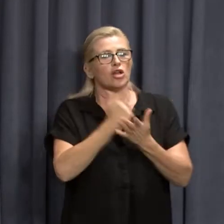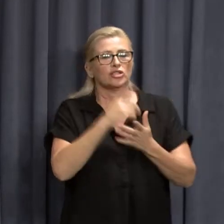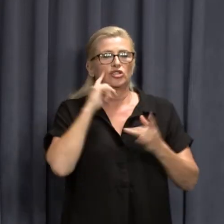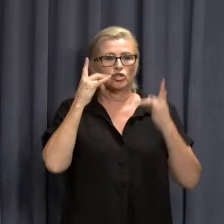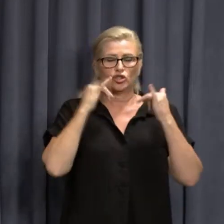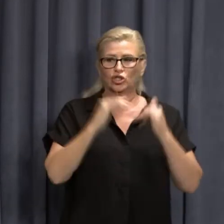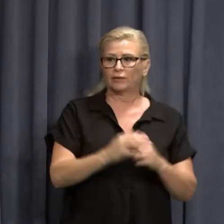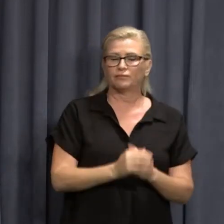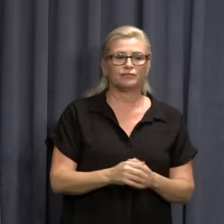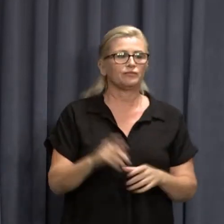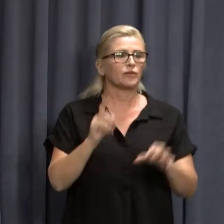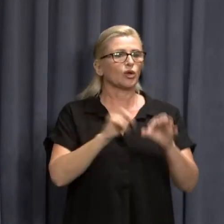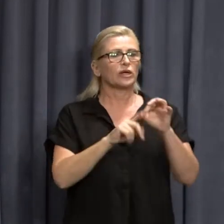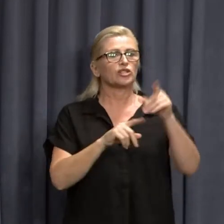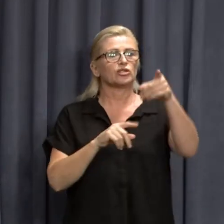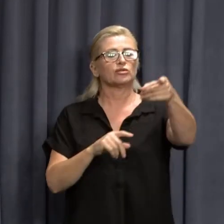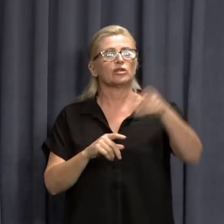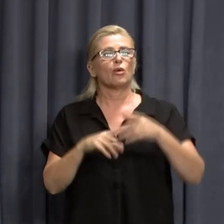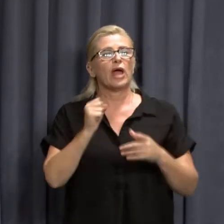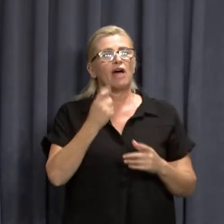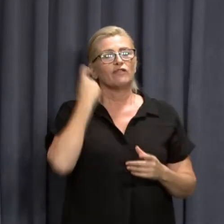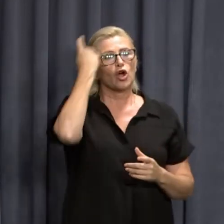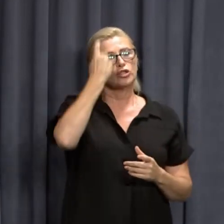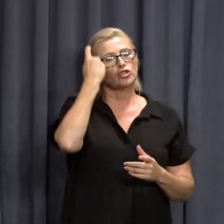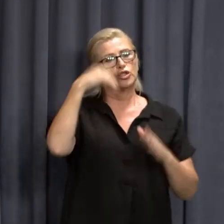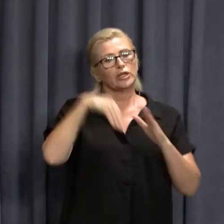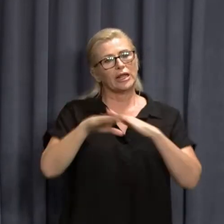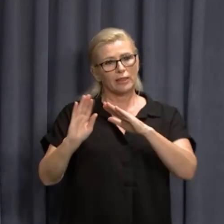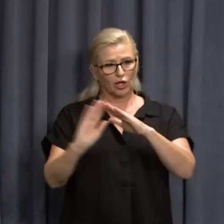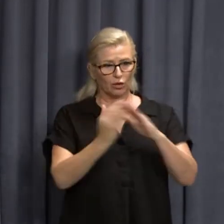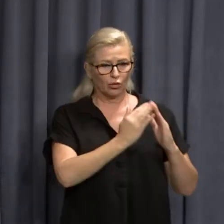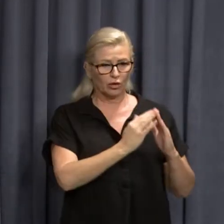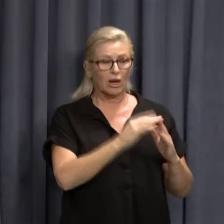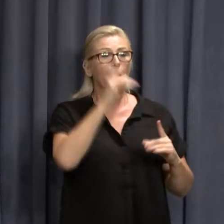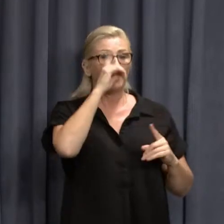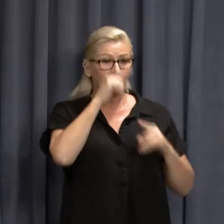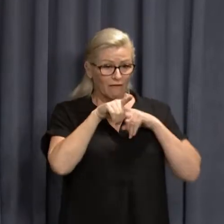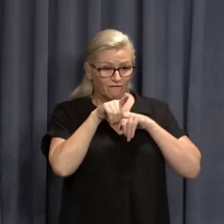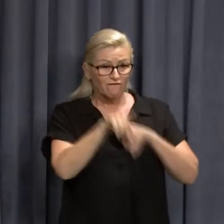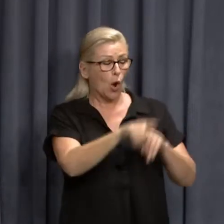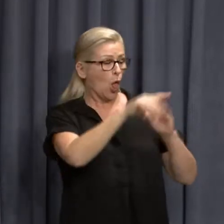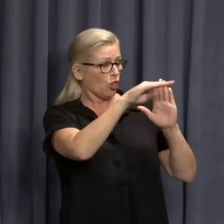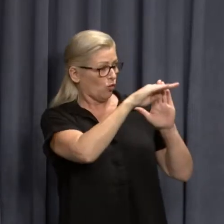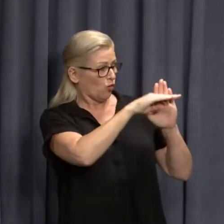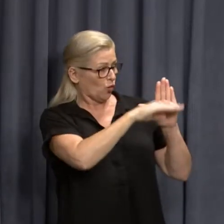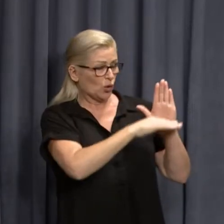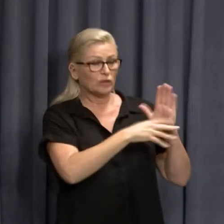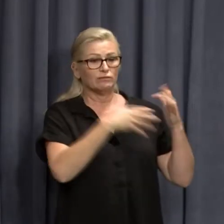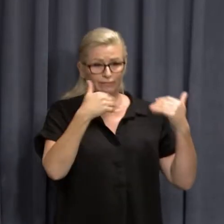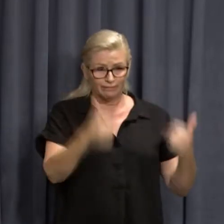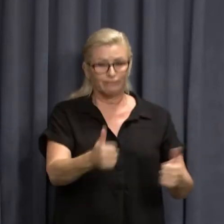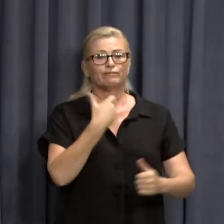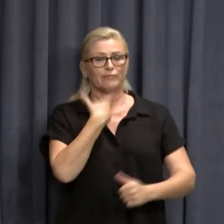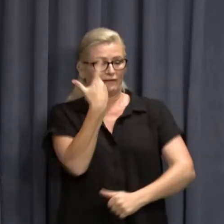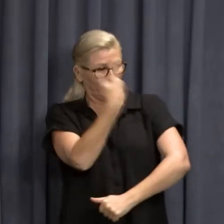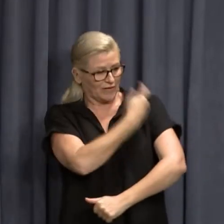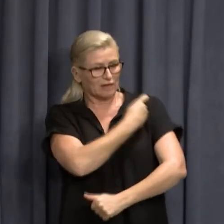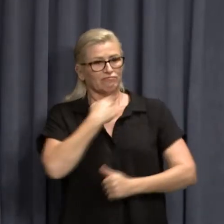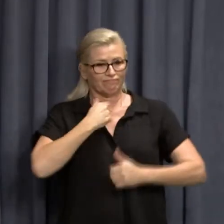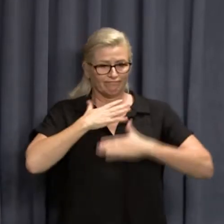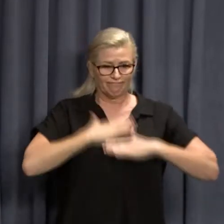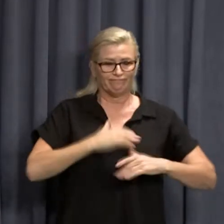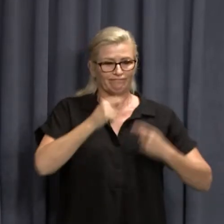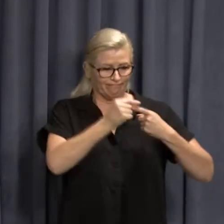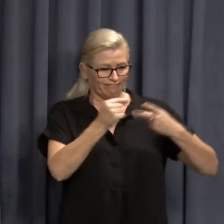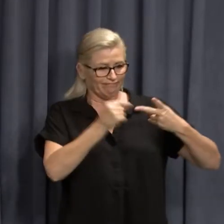It's a concern in the community. lot of people did what they were told and instructed to go out and get vaccinated. That was the message